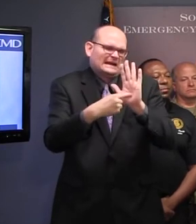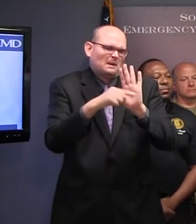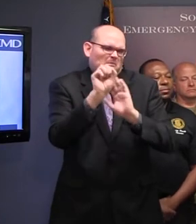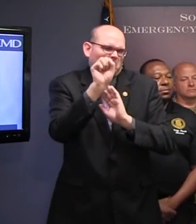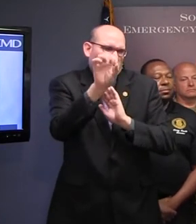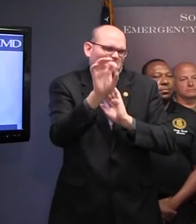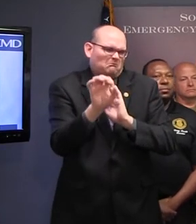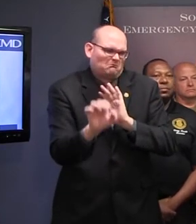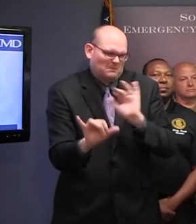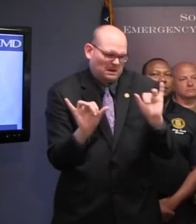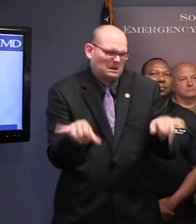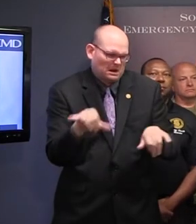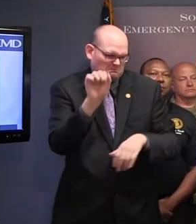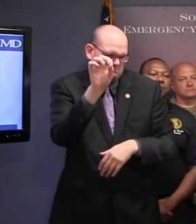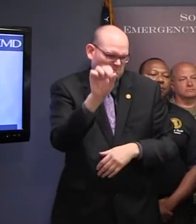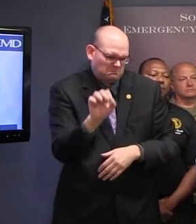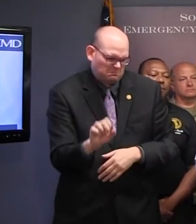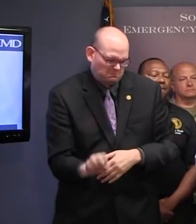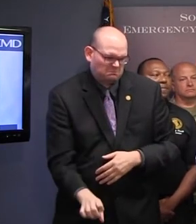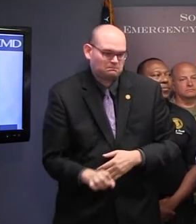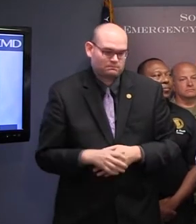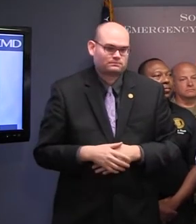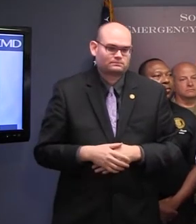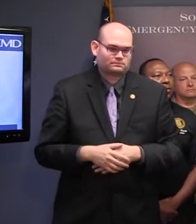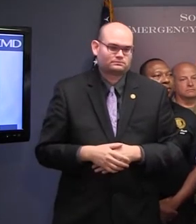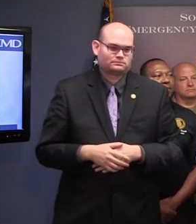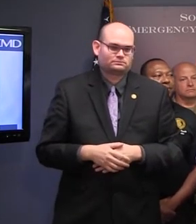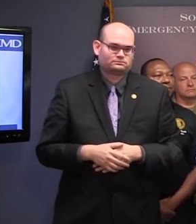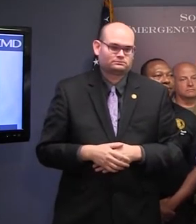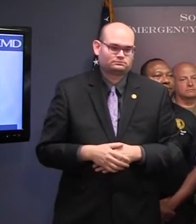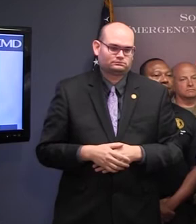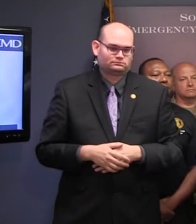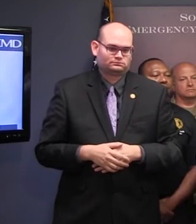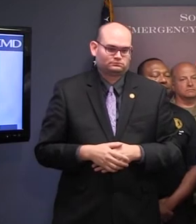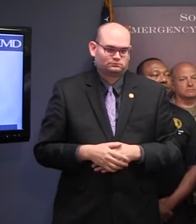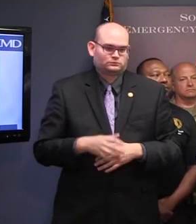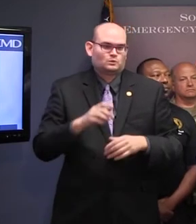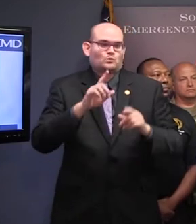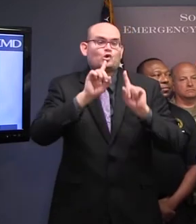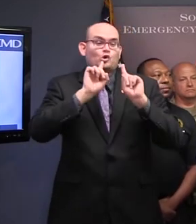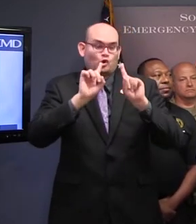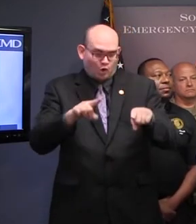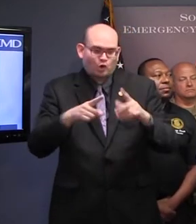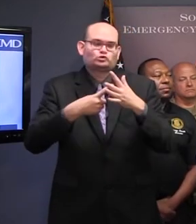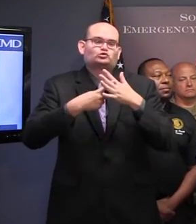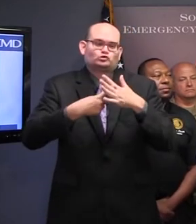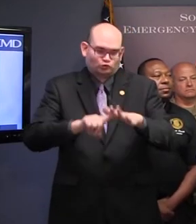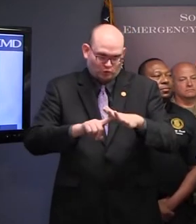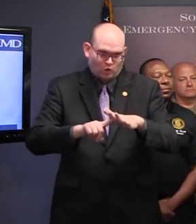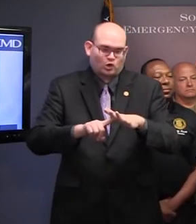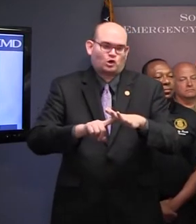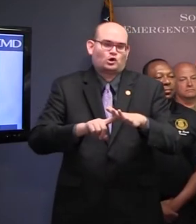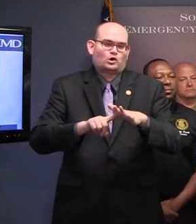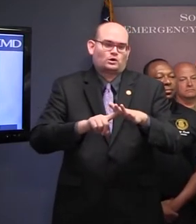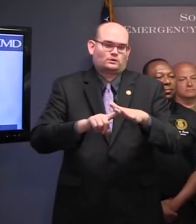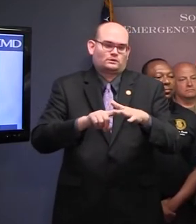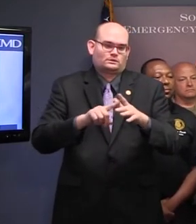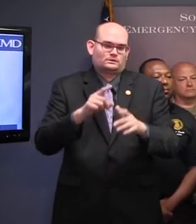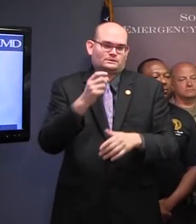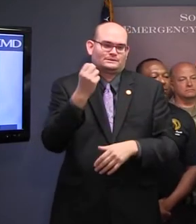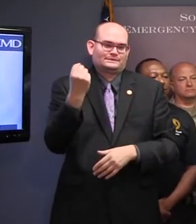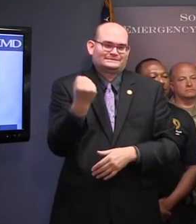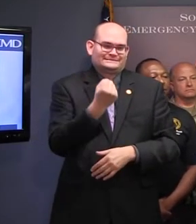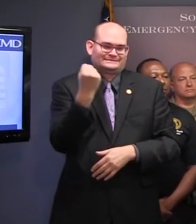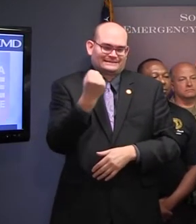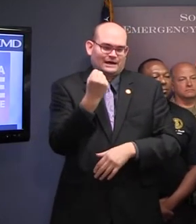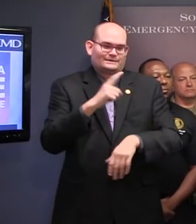intend to issue an evacuation order which will take place as things now stand at 10 o'clock on Saturday morning.